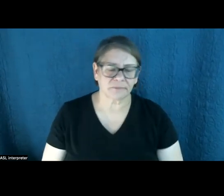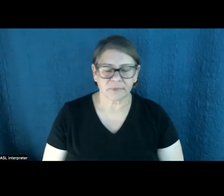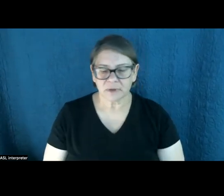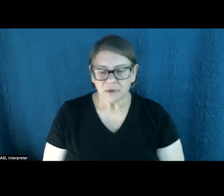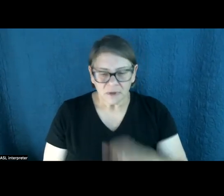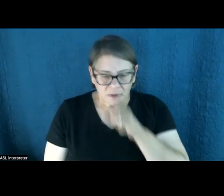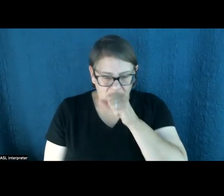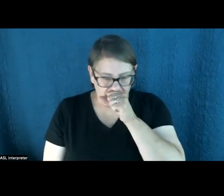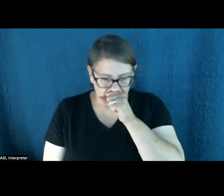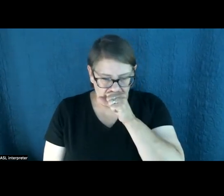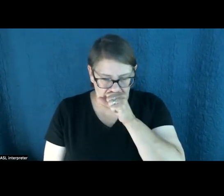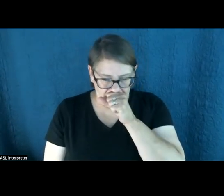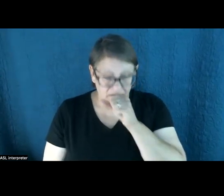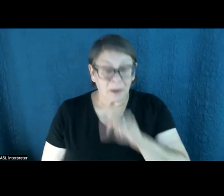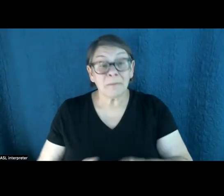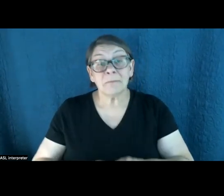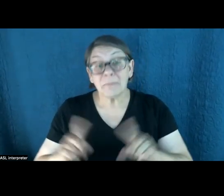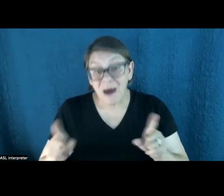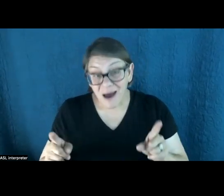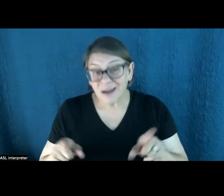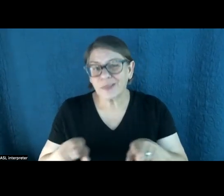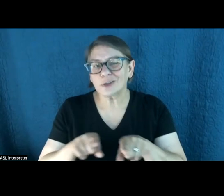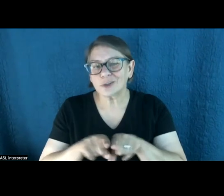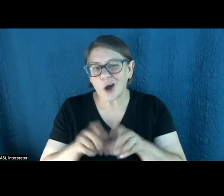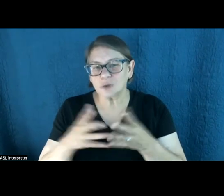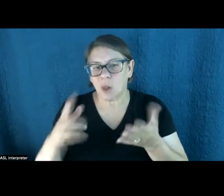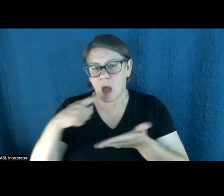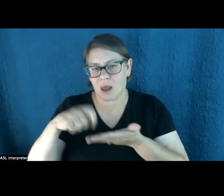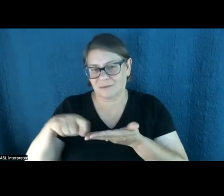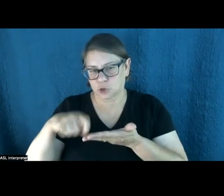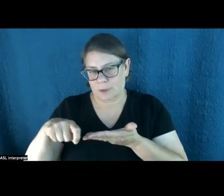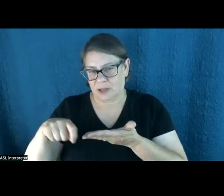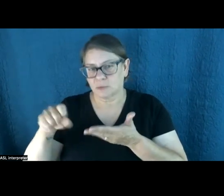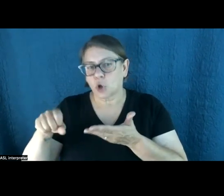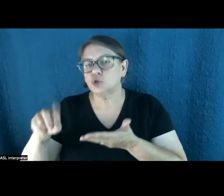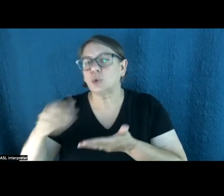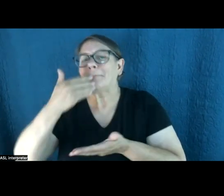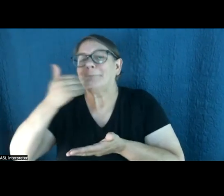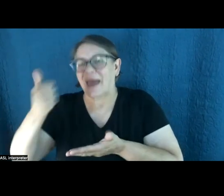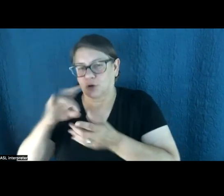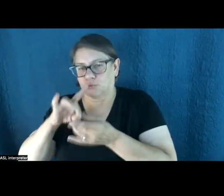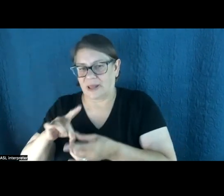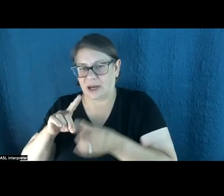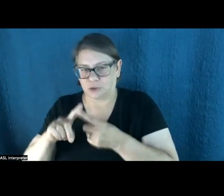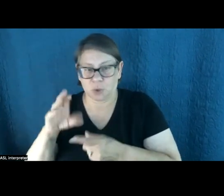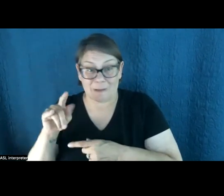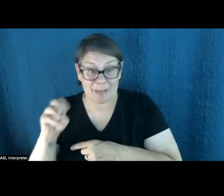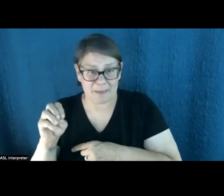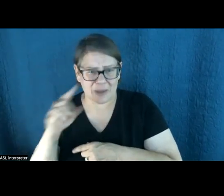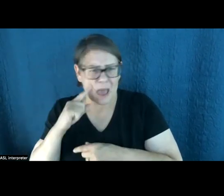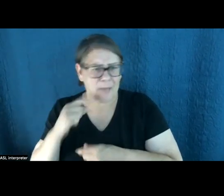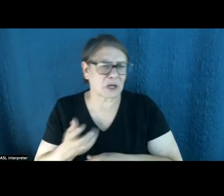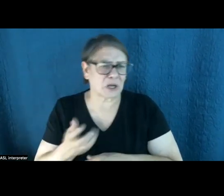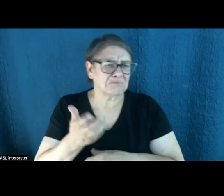of that, not surprisingly, I think there's a lot the journalism industry could be doing better on climate. And I'm going to share a few ideas here with some